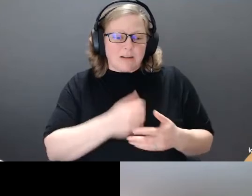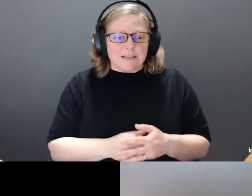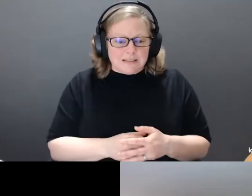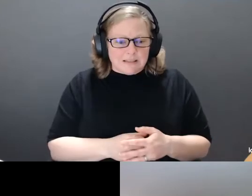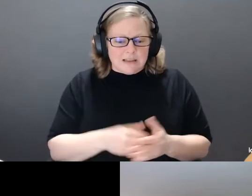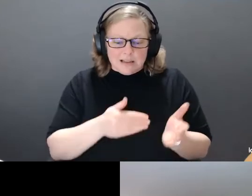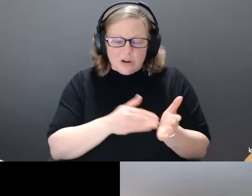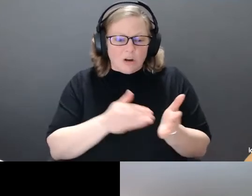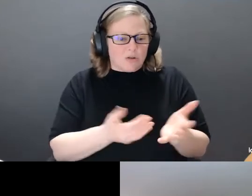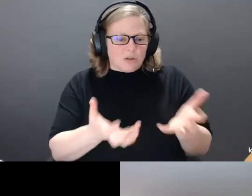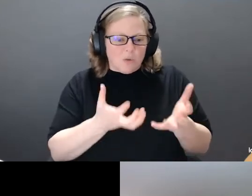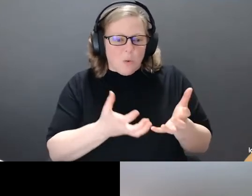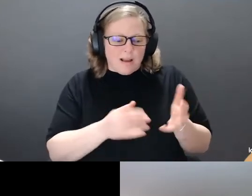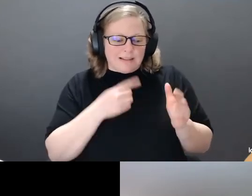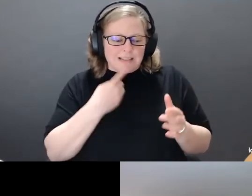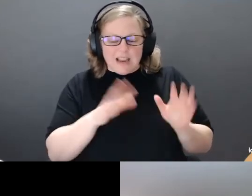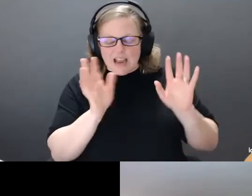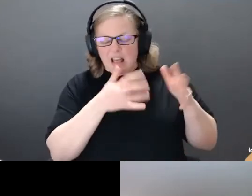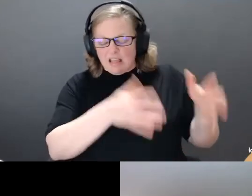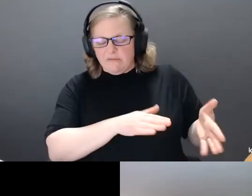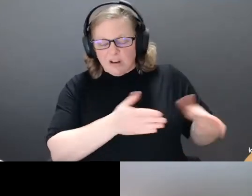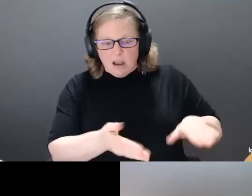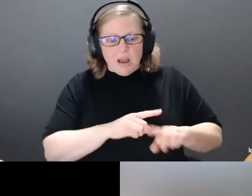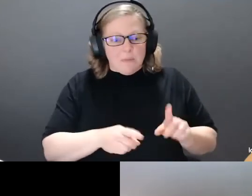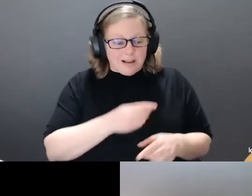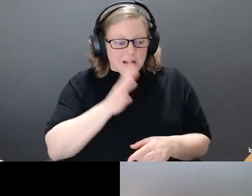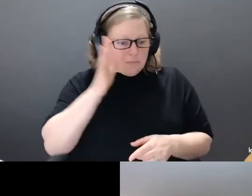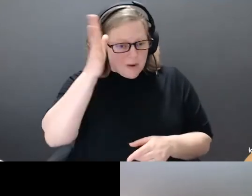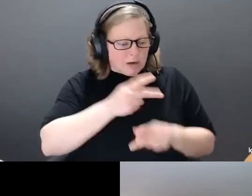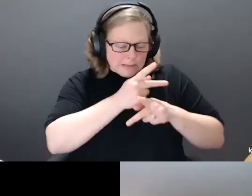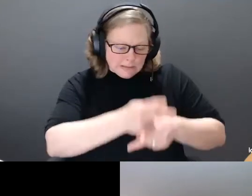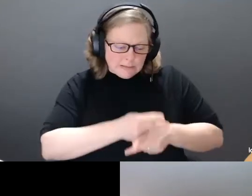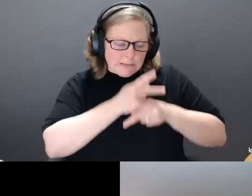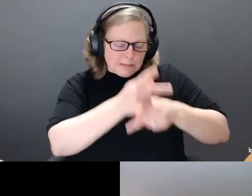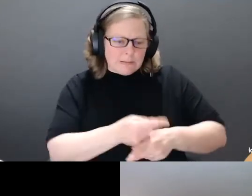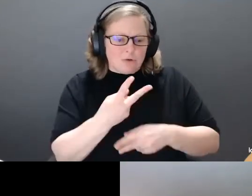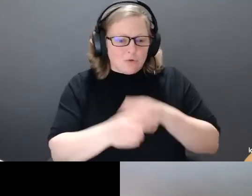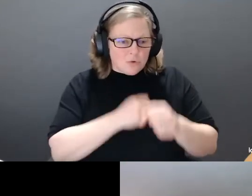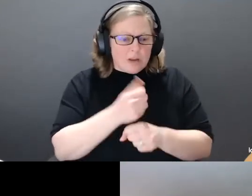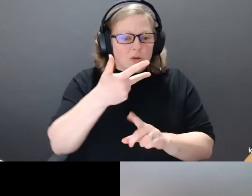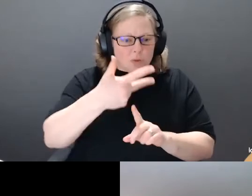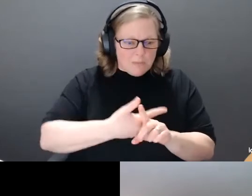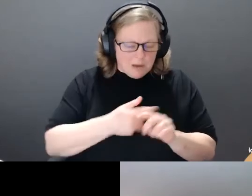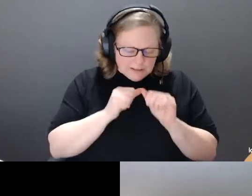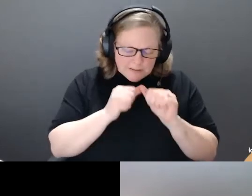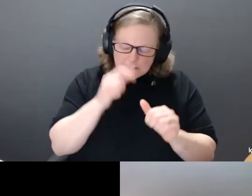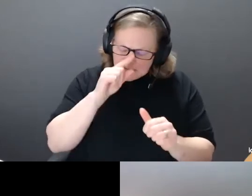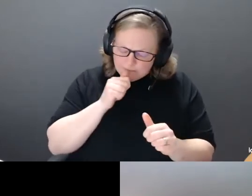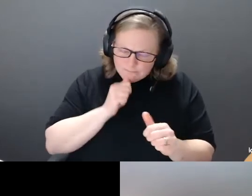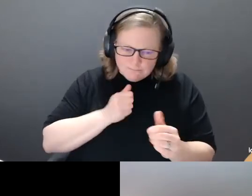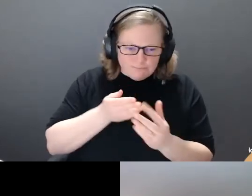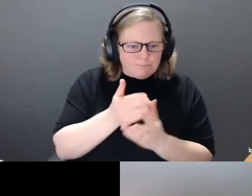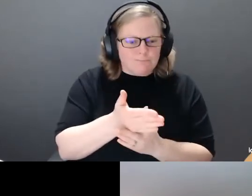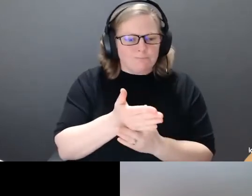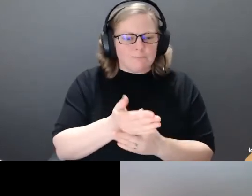carrying her all day, every day, for her two years and three months on this earth. Now this. Surely